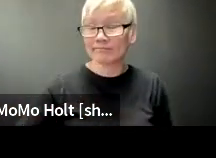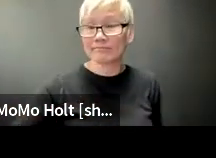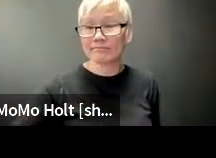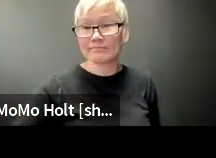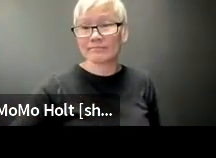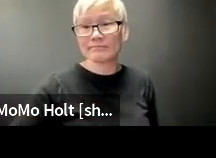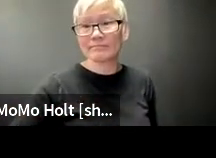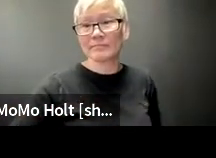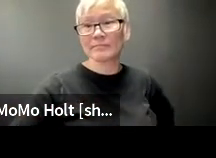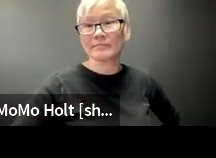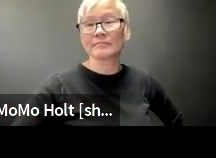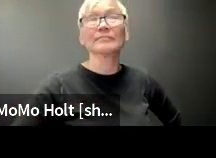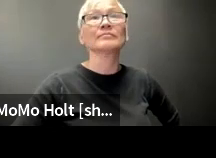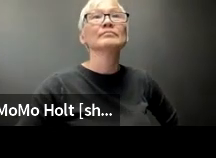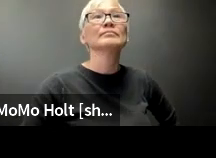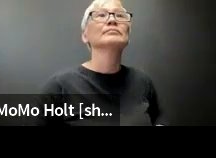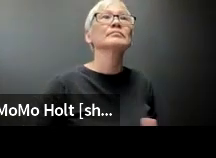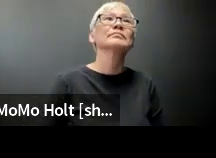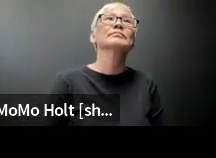i have some ideas